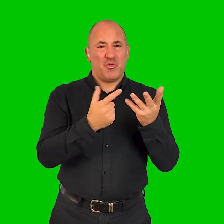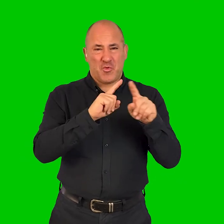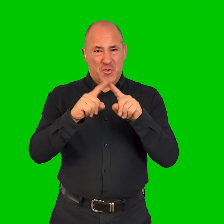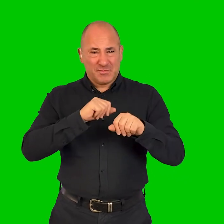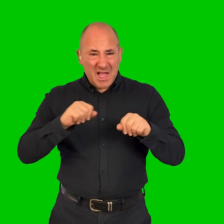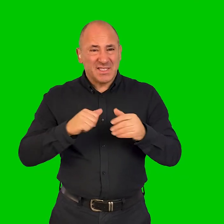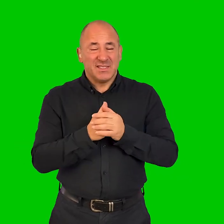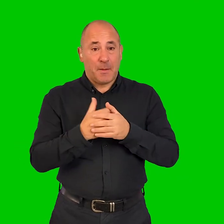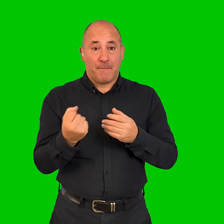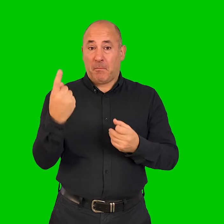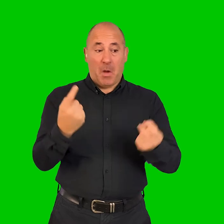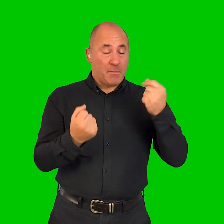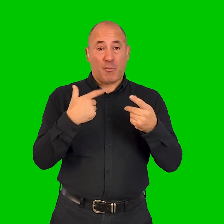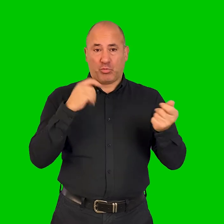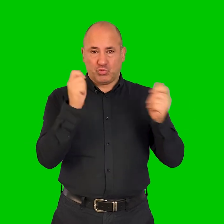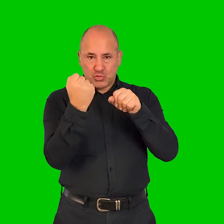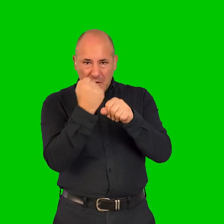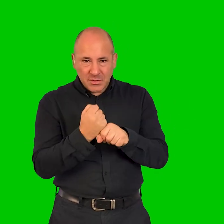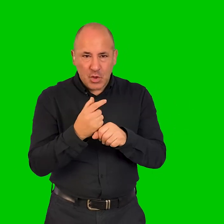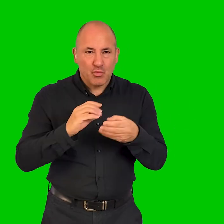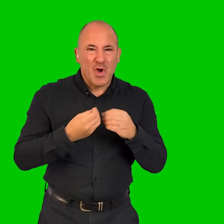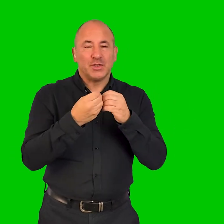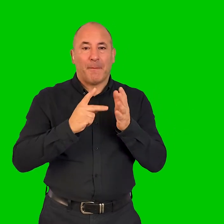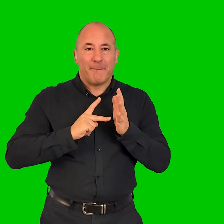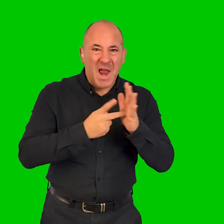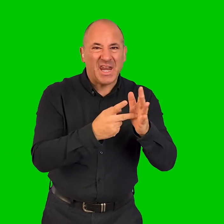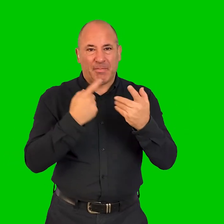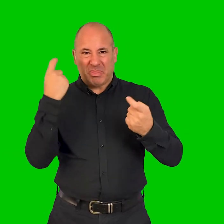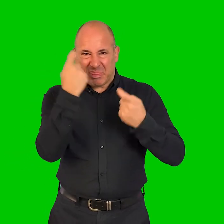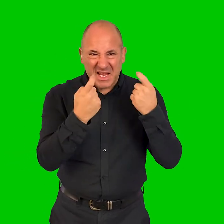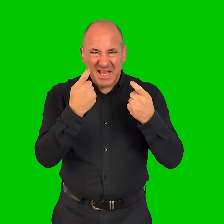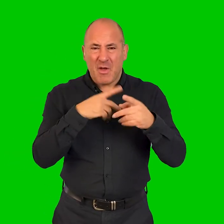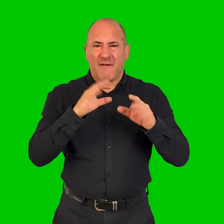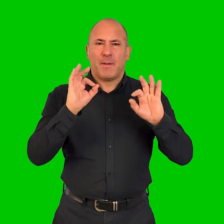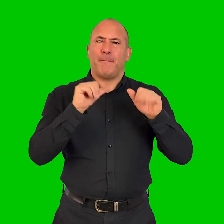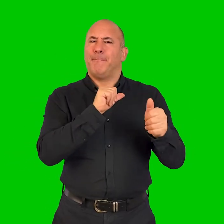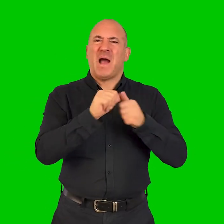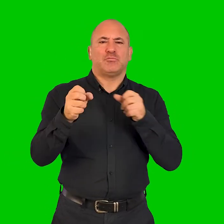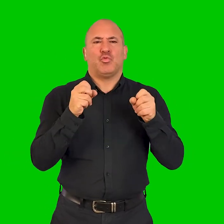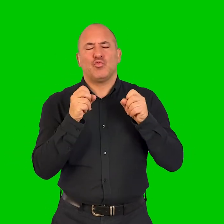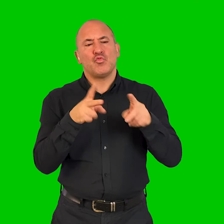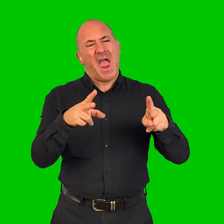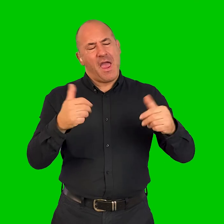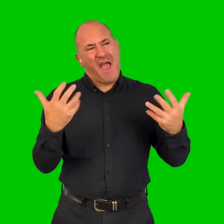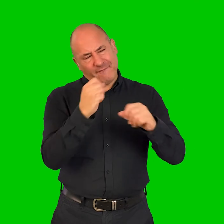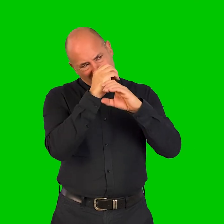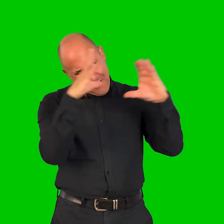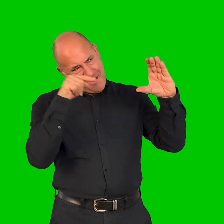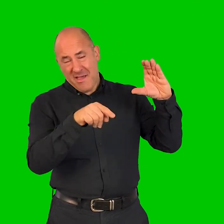spaces that are often pop-up and bespoke which creates additional planning and thinking because there's no model of best practice already in place. An example is